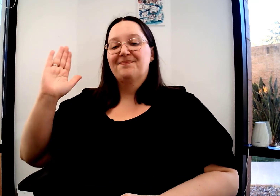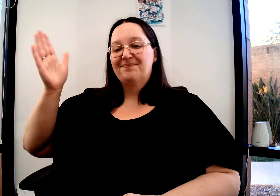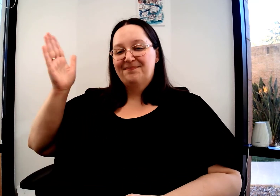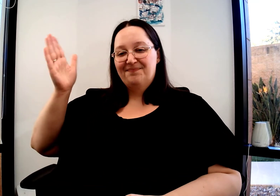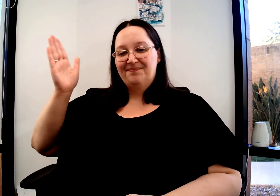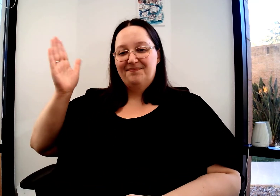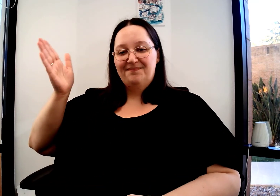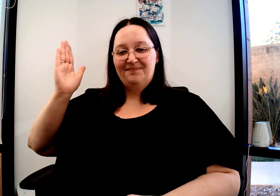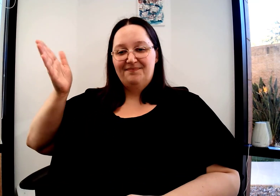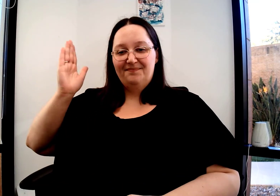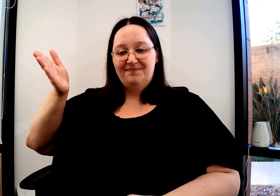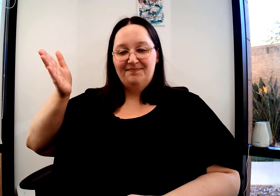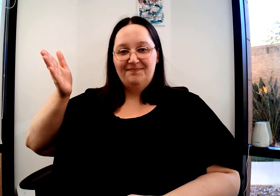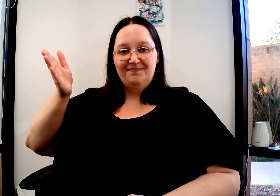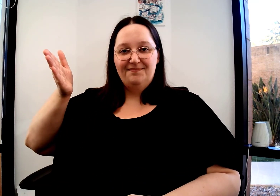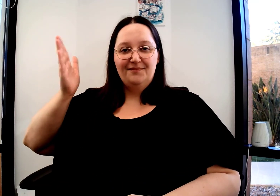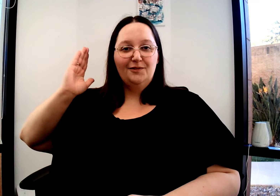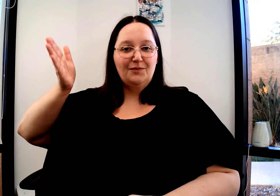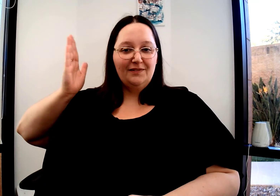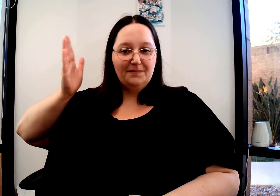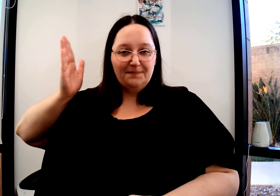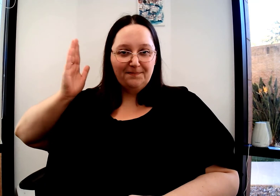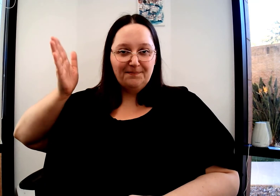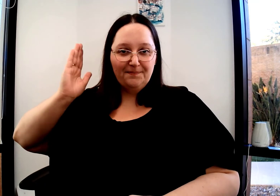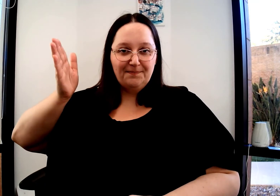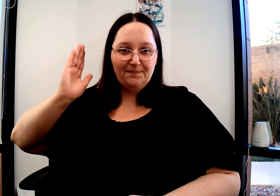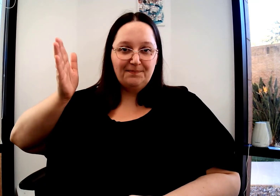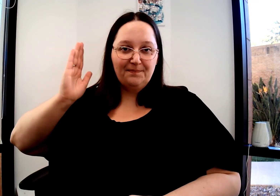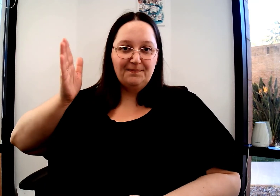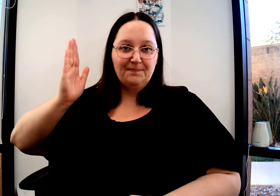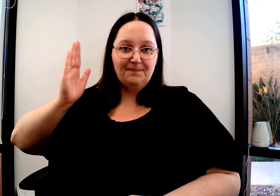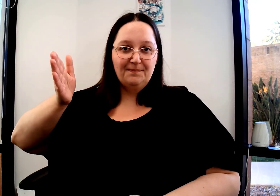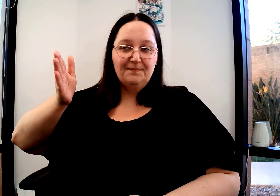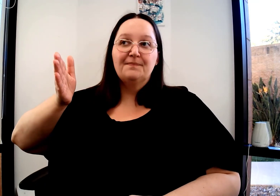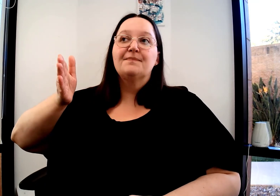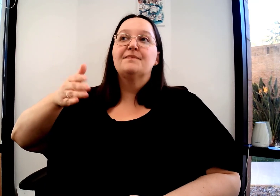I think I spelled that right. Lecture, speech, or presentation. Signed like this.